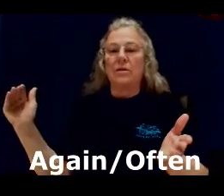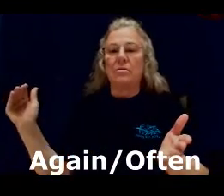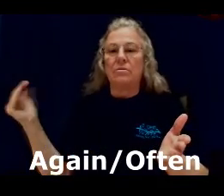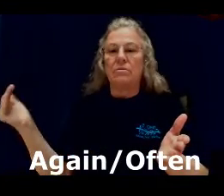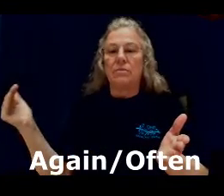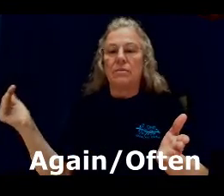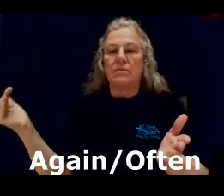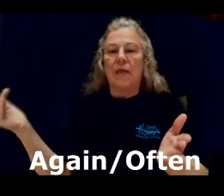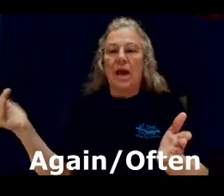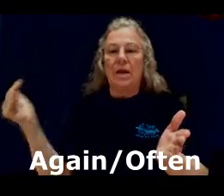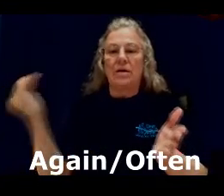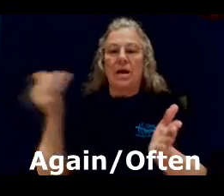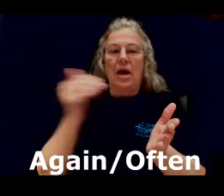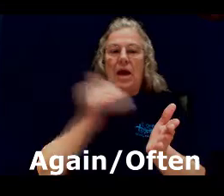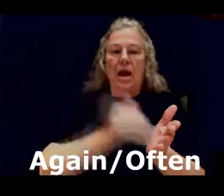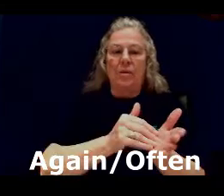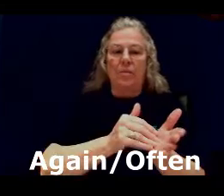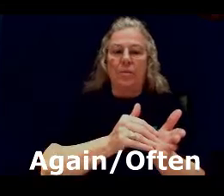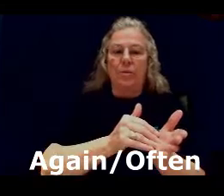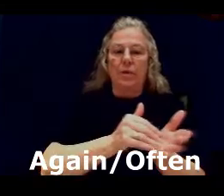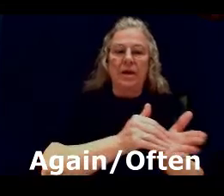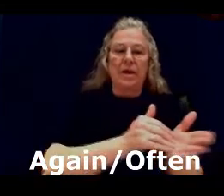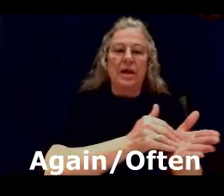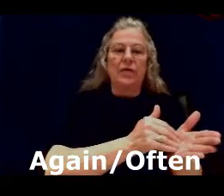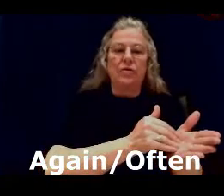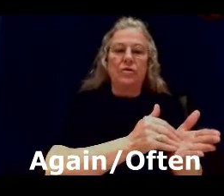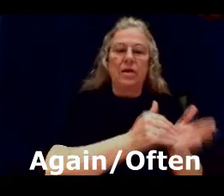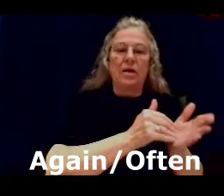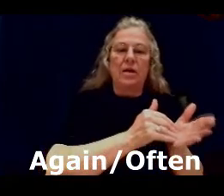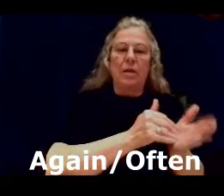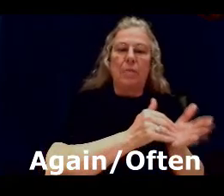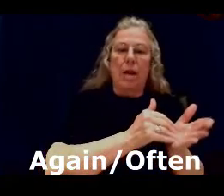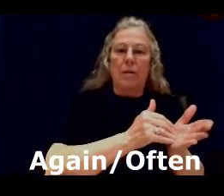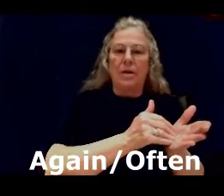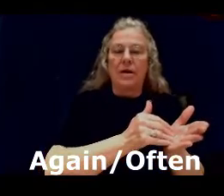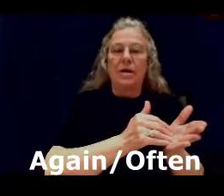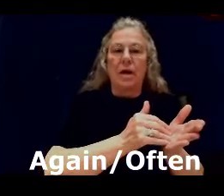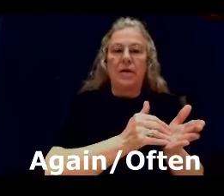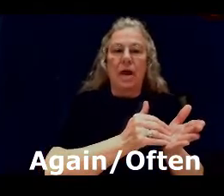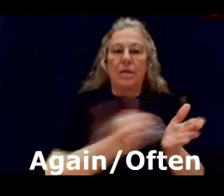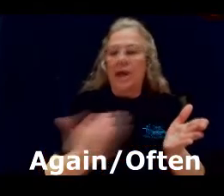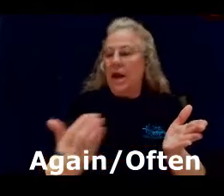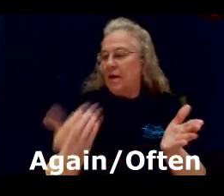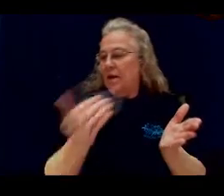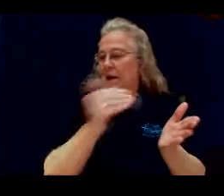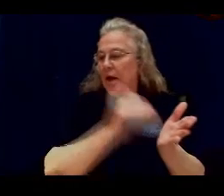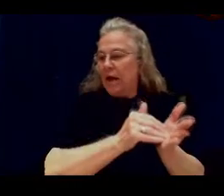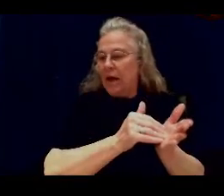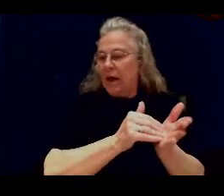hand. And pulling it into the palm of the non-dominant hand. Again.